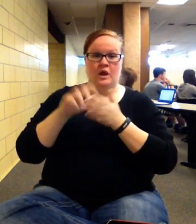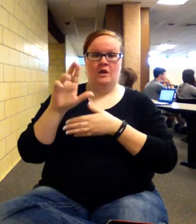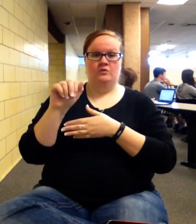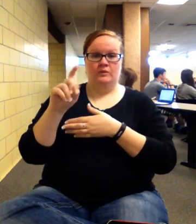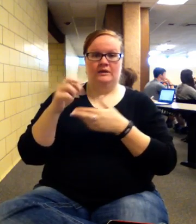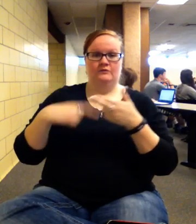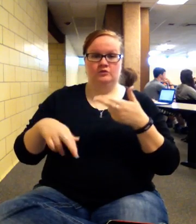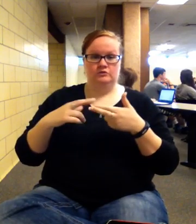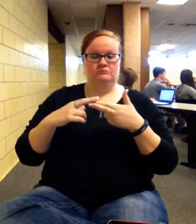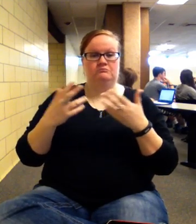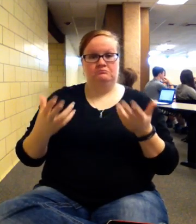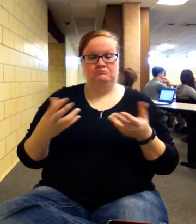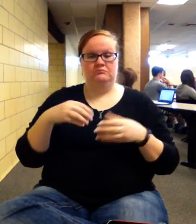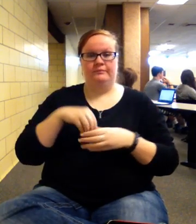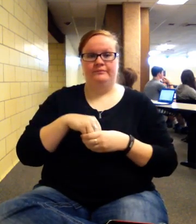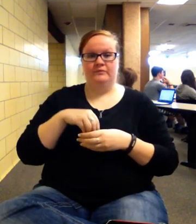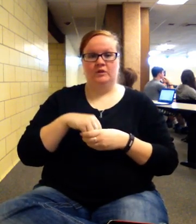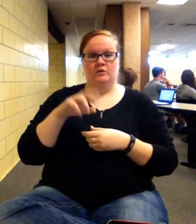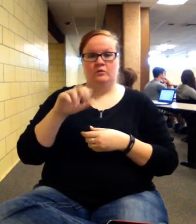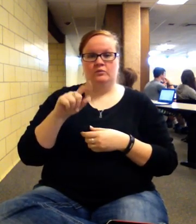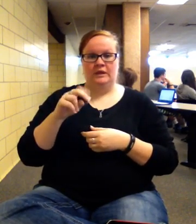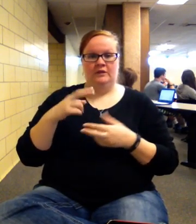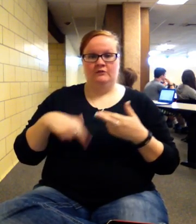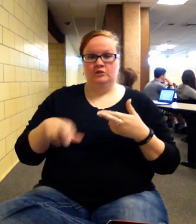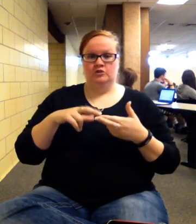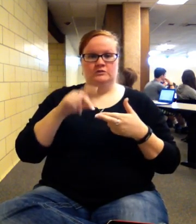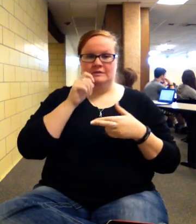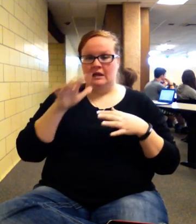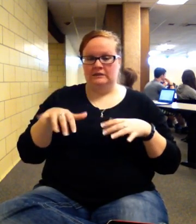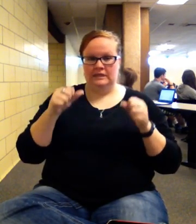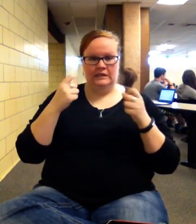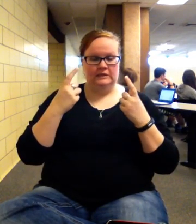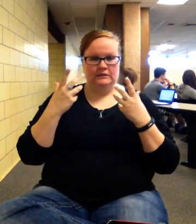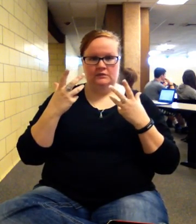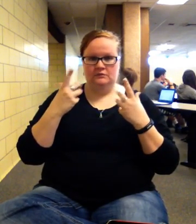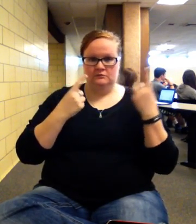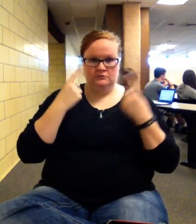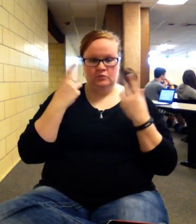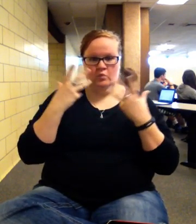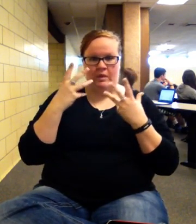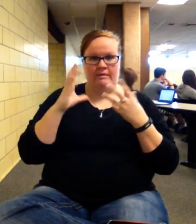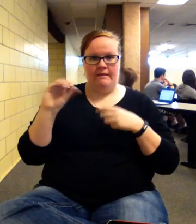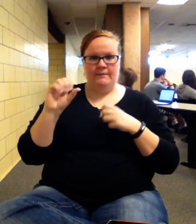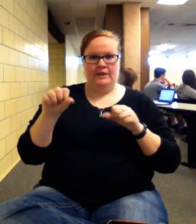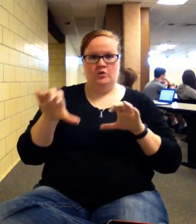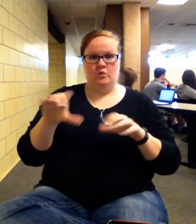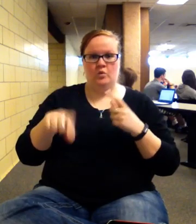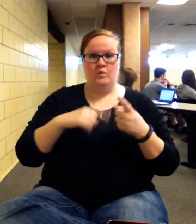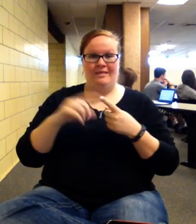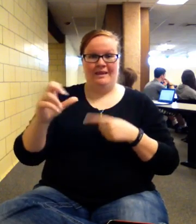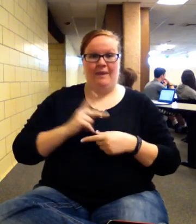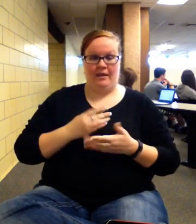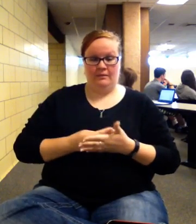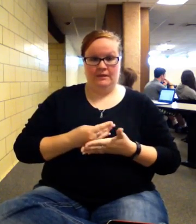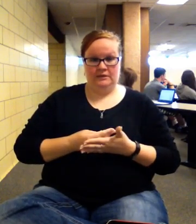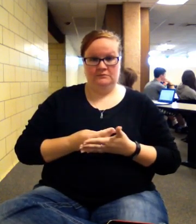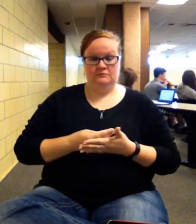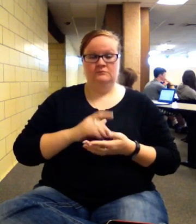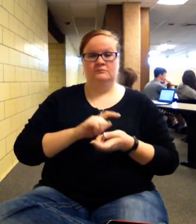So internal rate of return isn't really taking into account what the company can do as they get the money back. Modified internal rate of return is